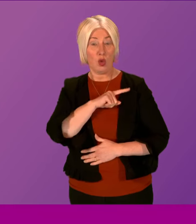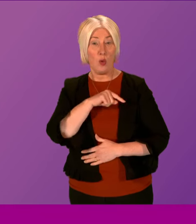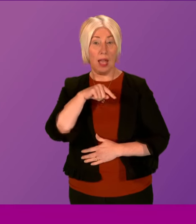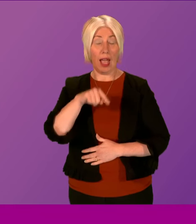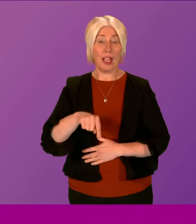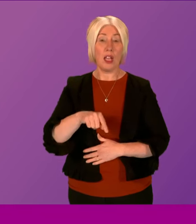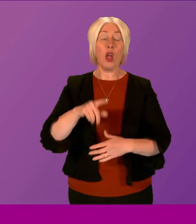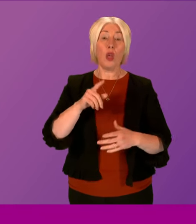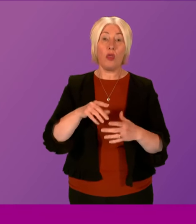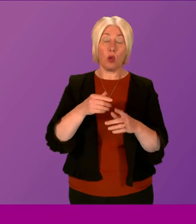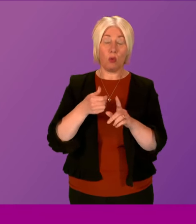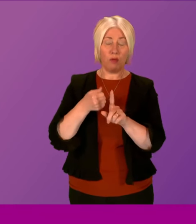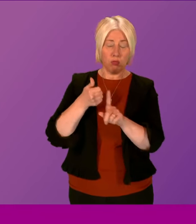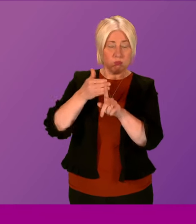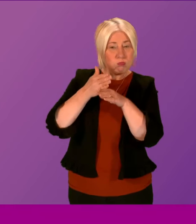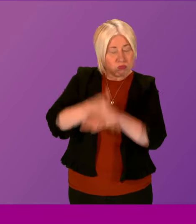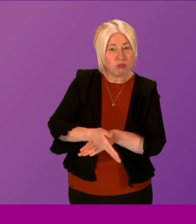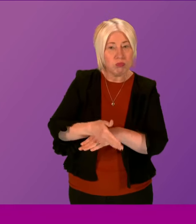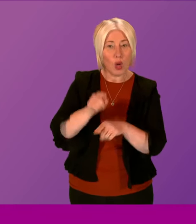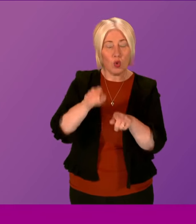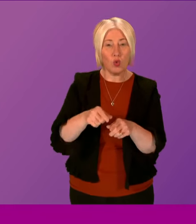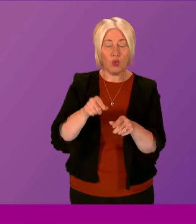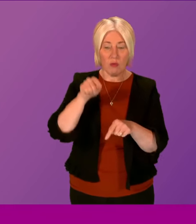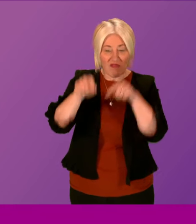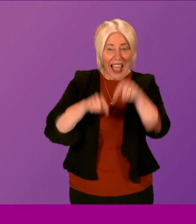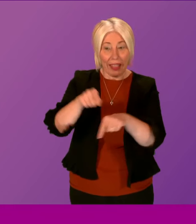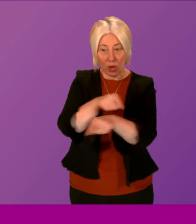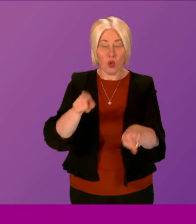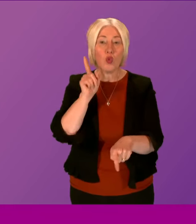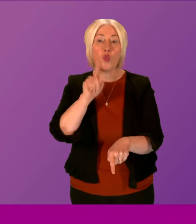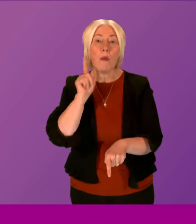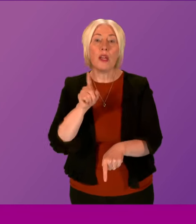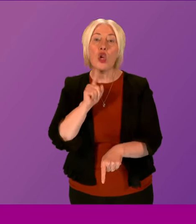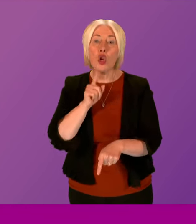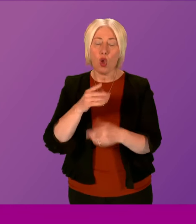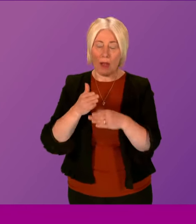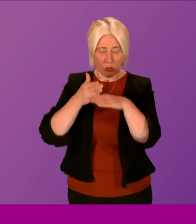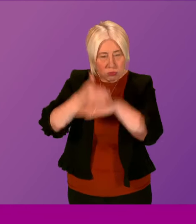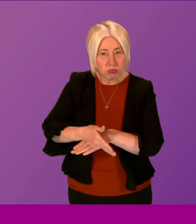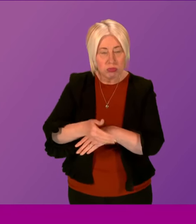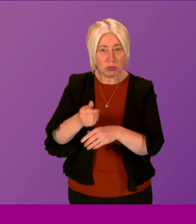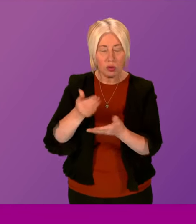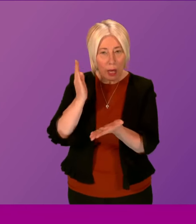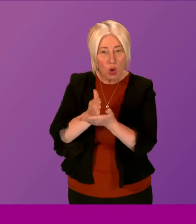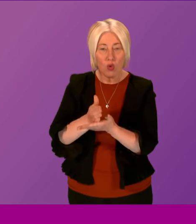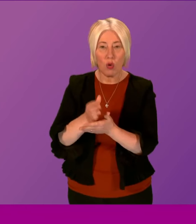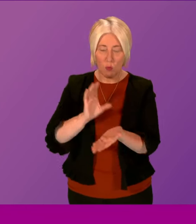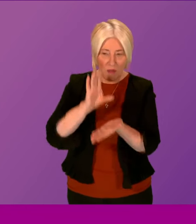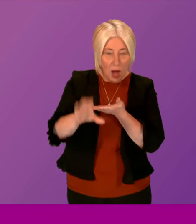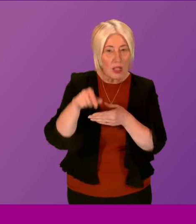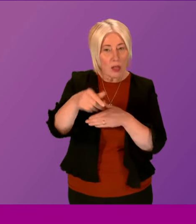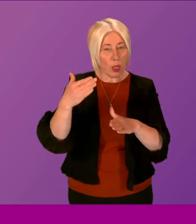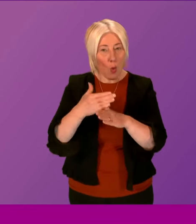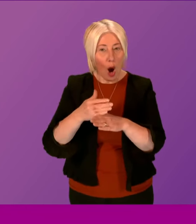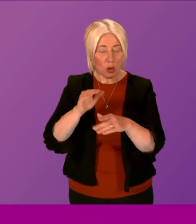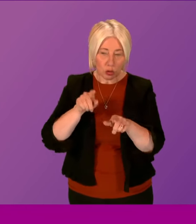violence against women and girls is so, so important to this very day and we continue, of course, to ensure that we fund that work. So